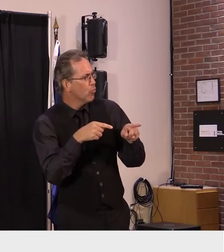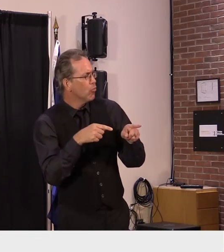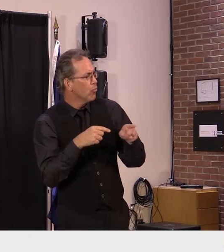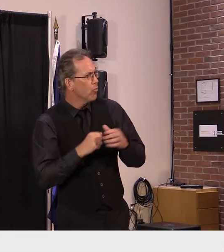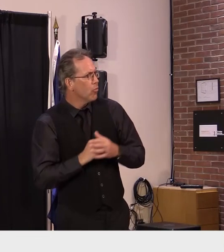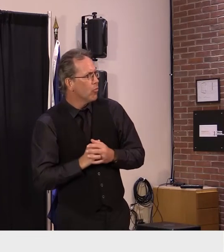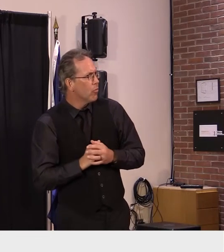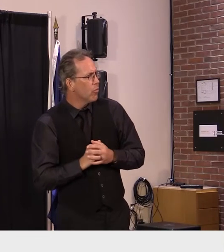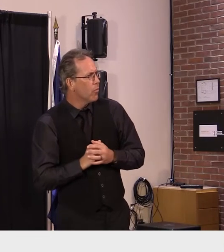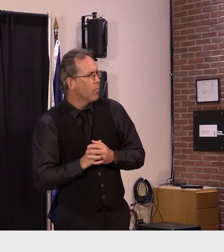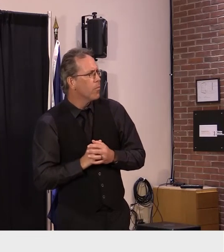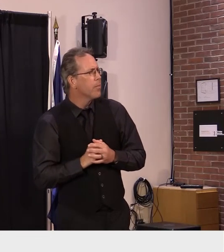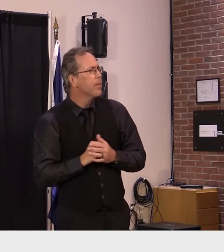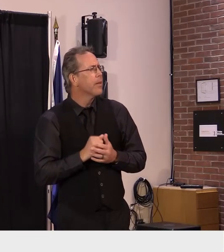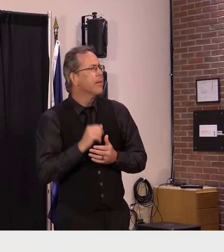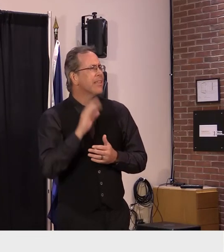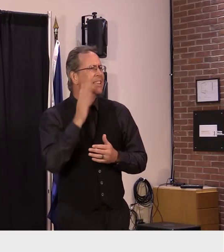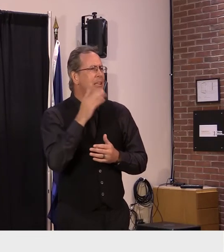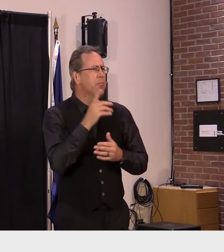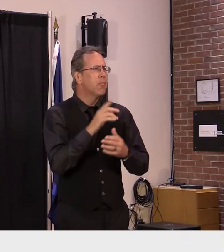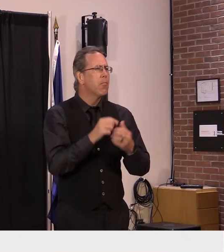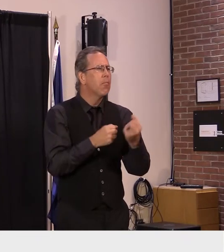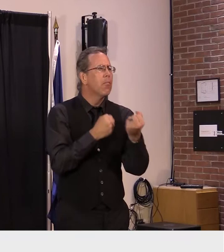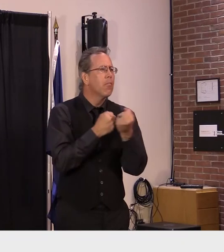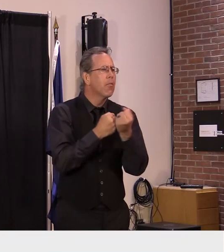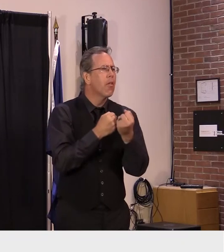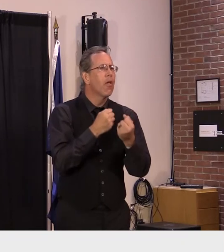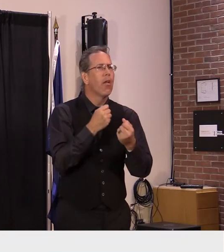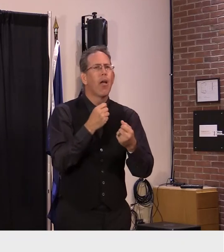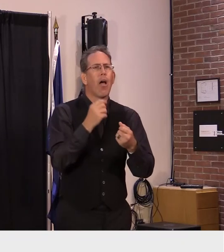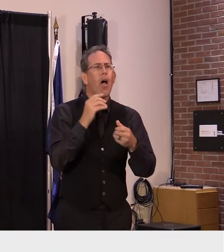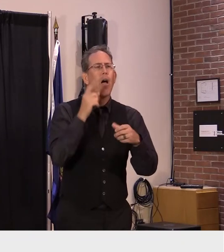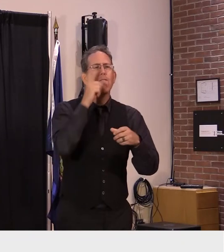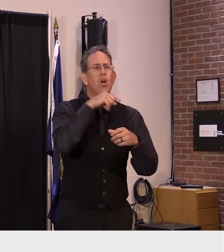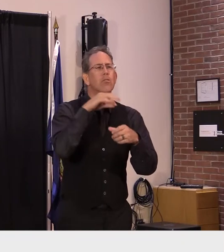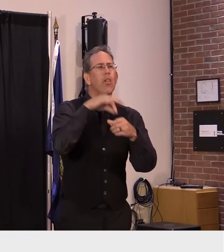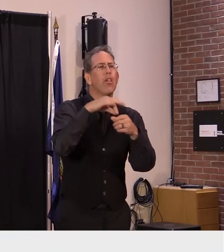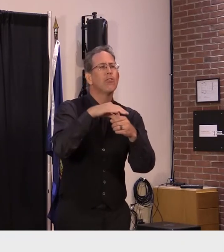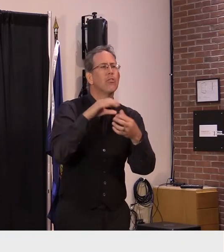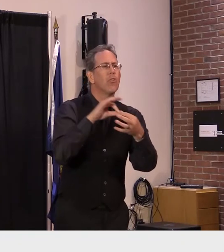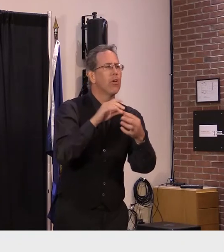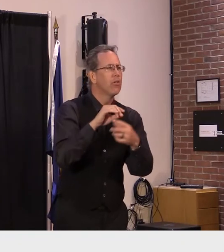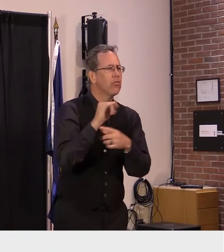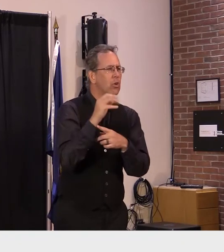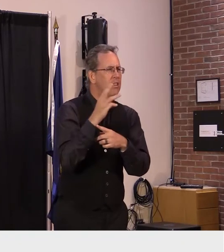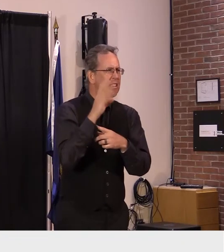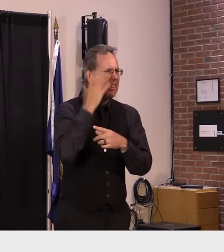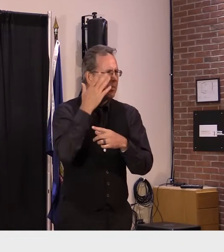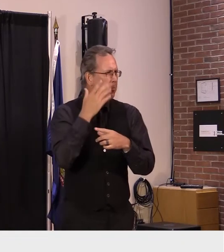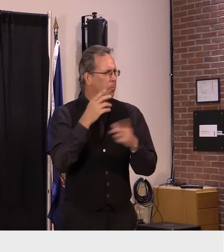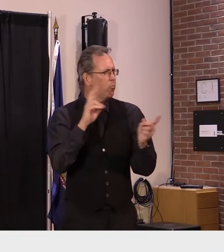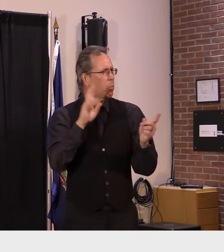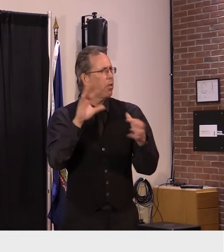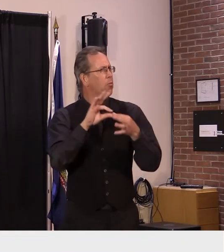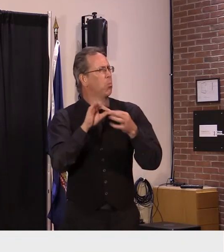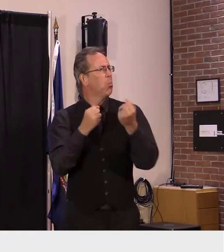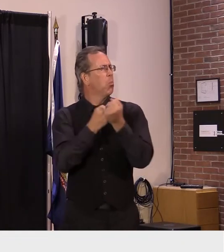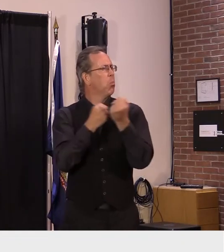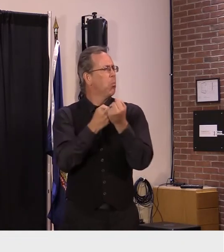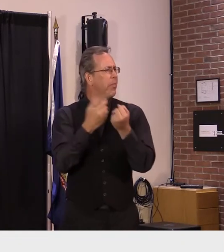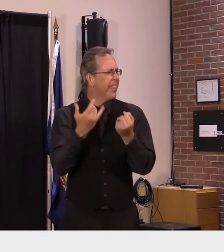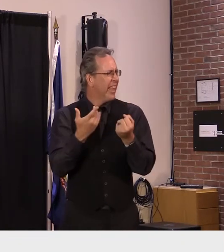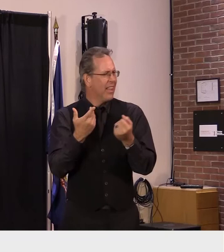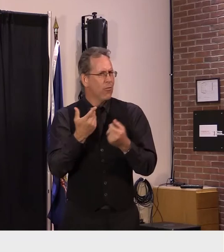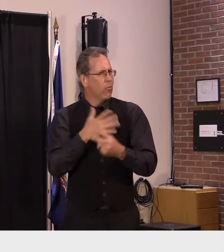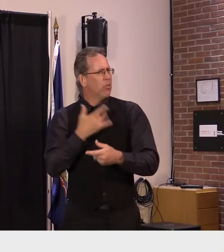um advocating for false election claims just your your thoughts on really where where we are right